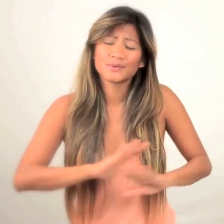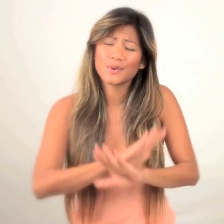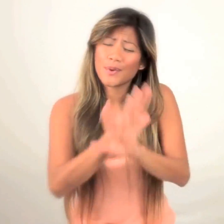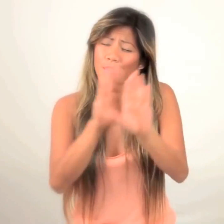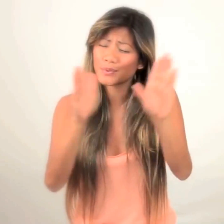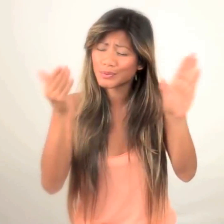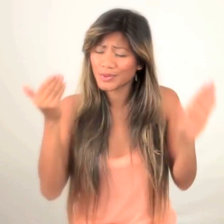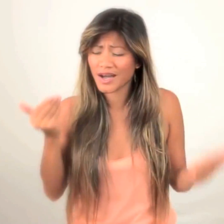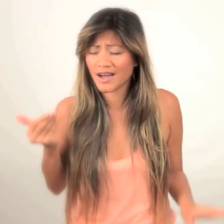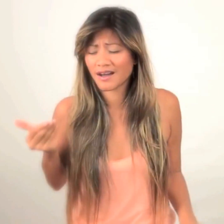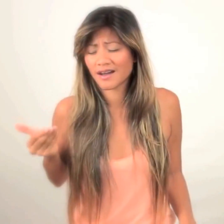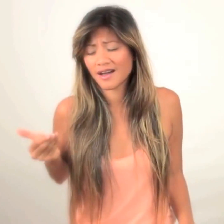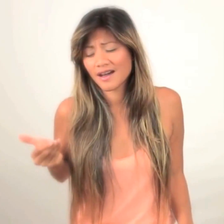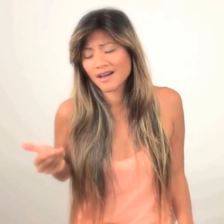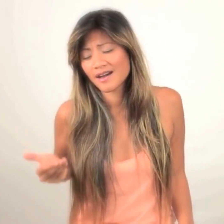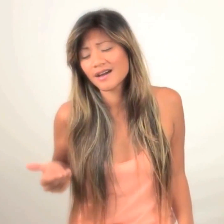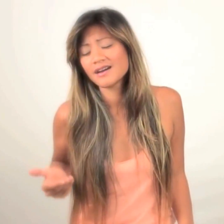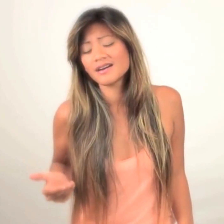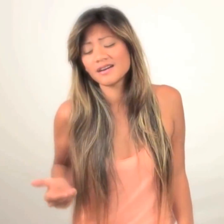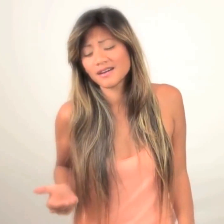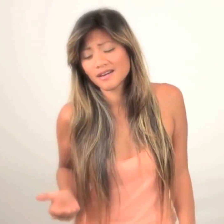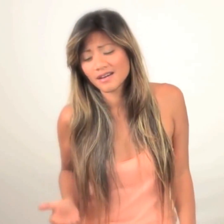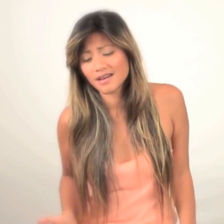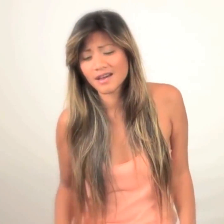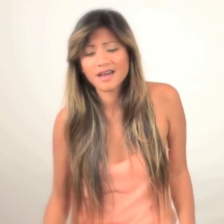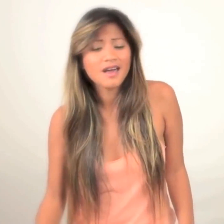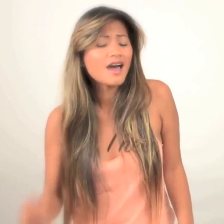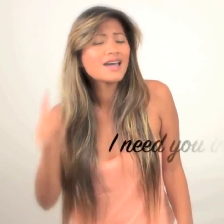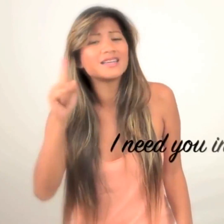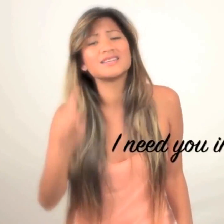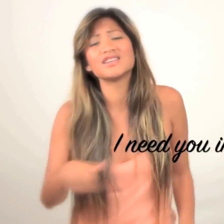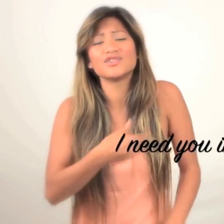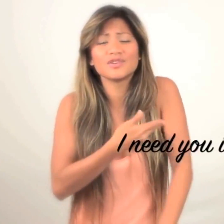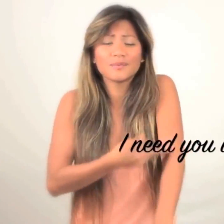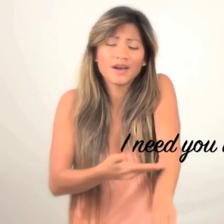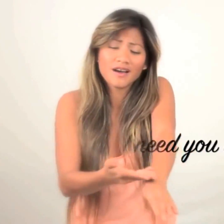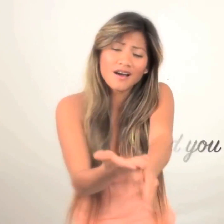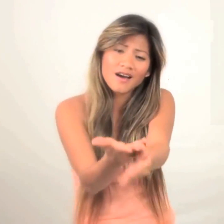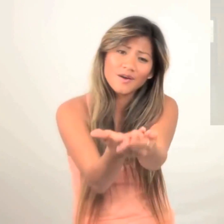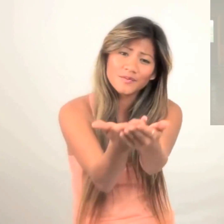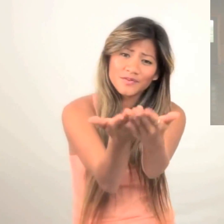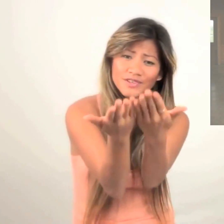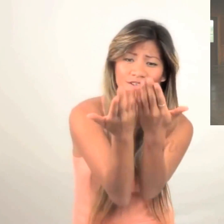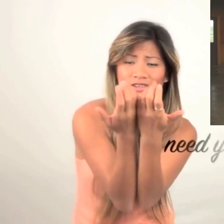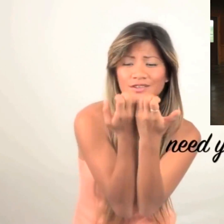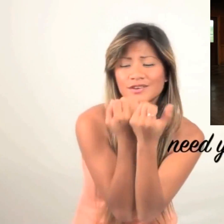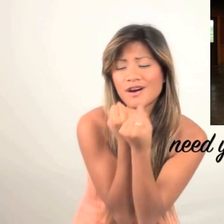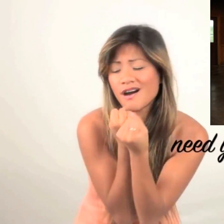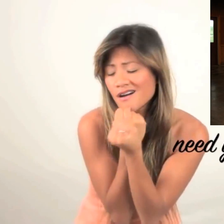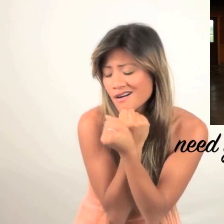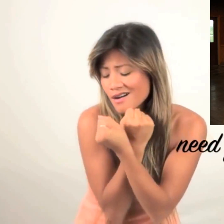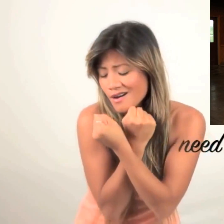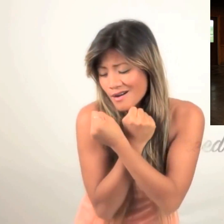Oh, I need you in my arms Need you to hold